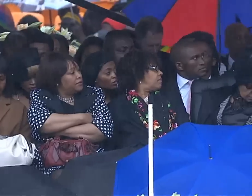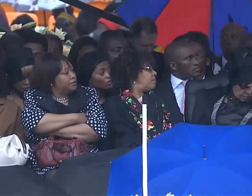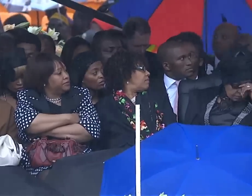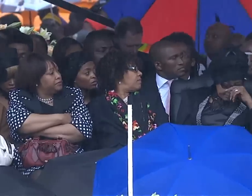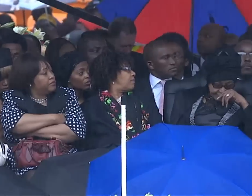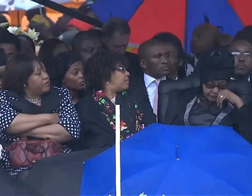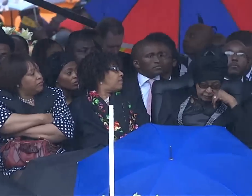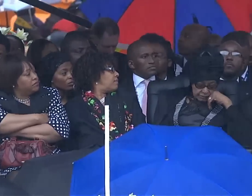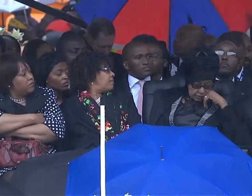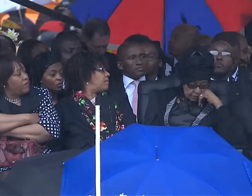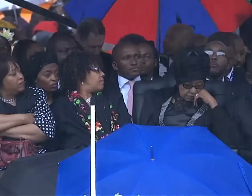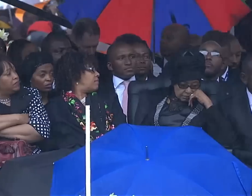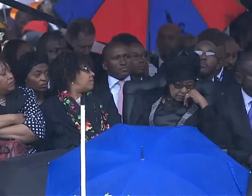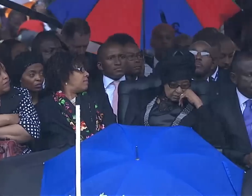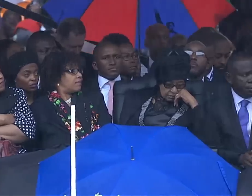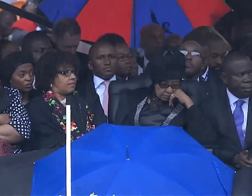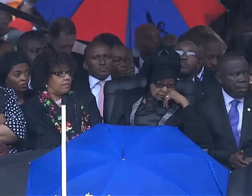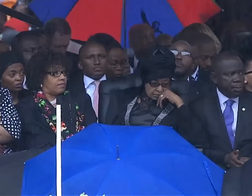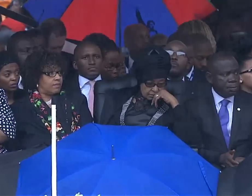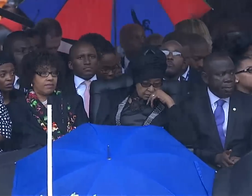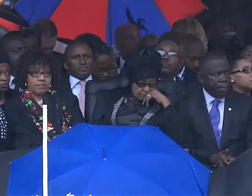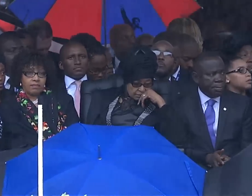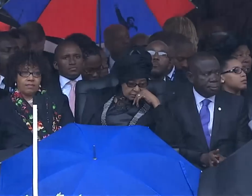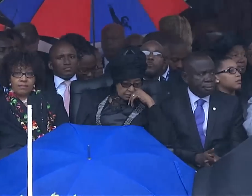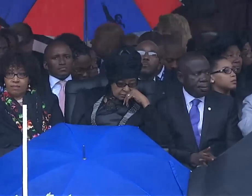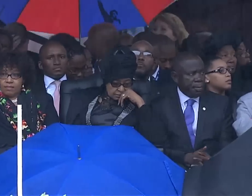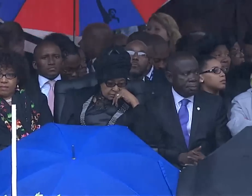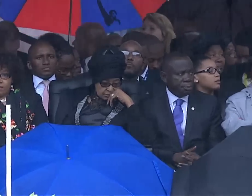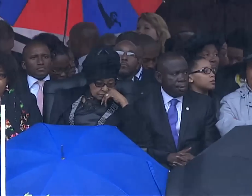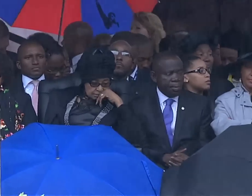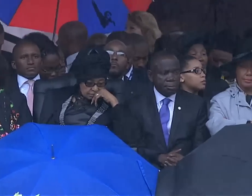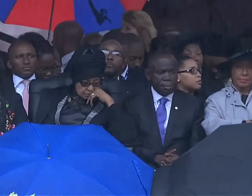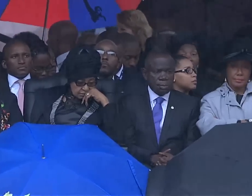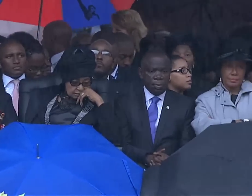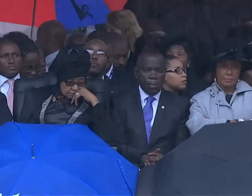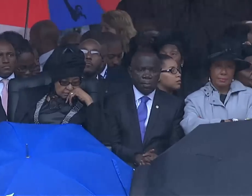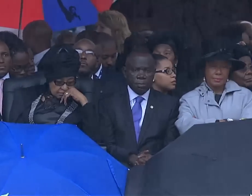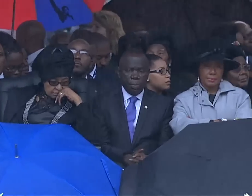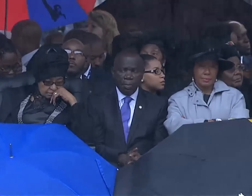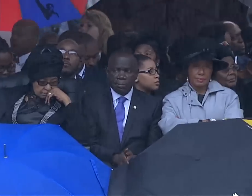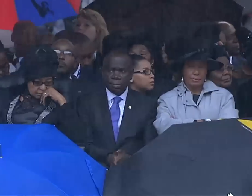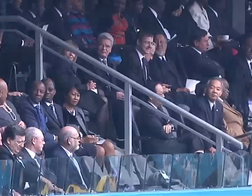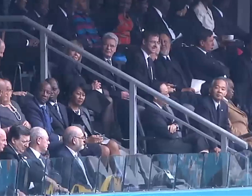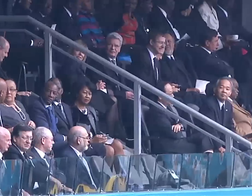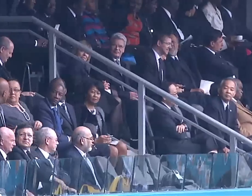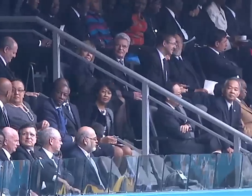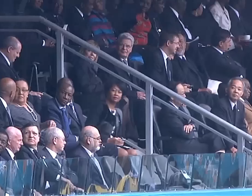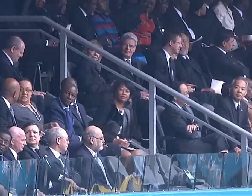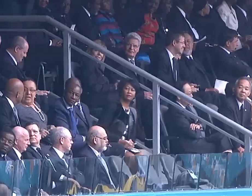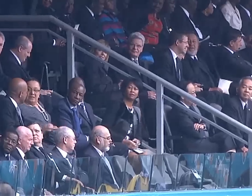ceremony, and that he has done sign language for past funerals, press and presidential conferences. However, it's unlikely that the attention